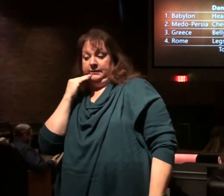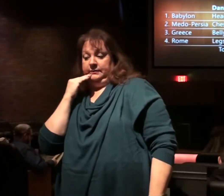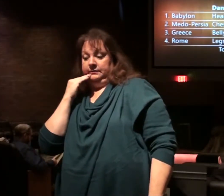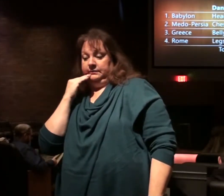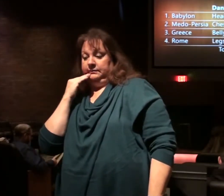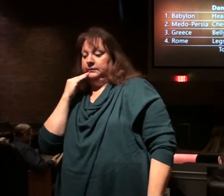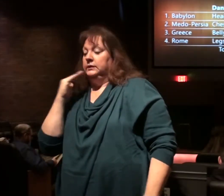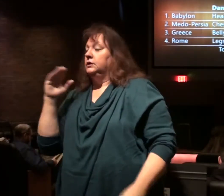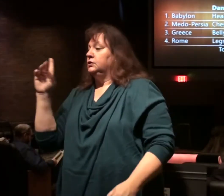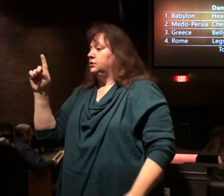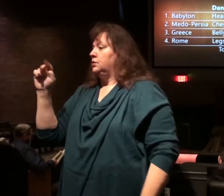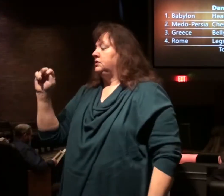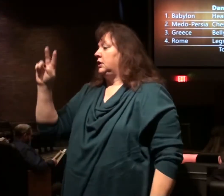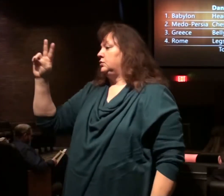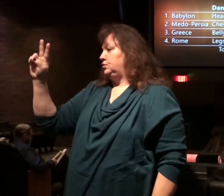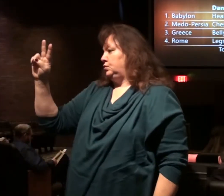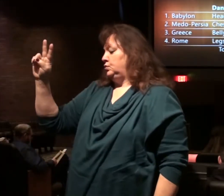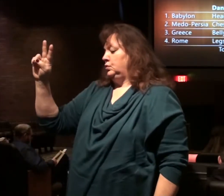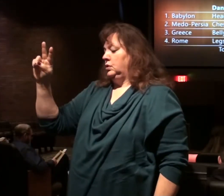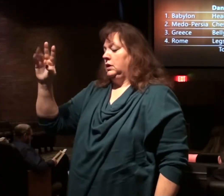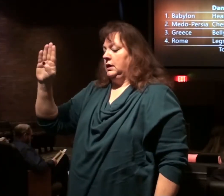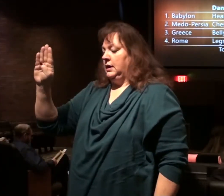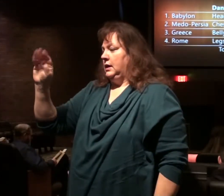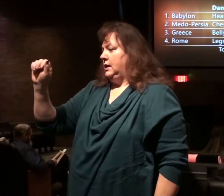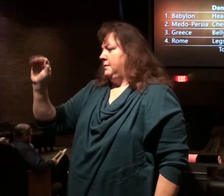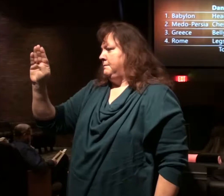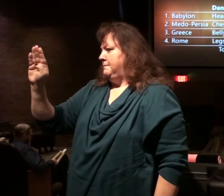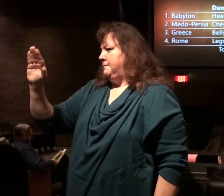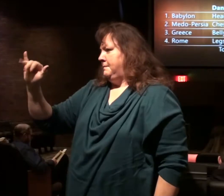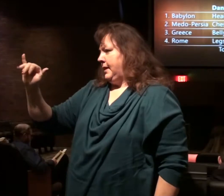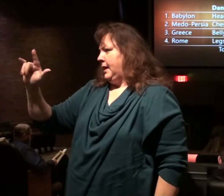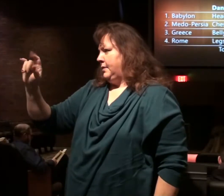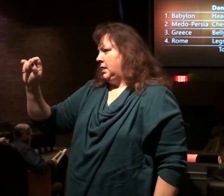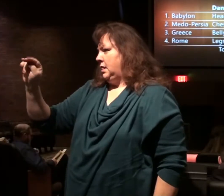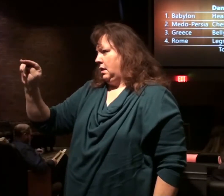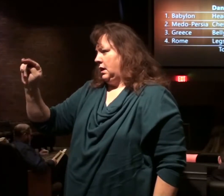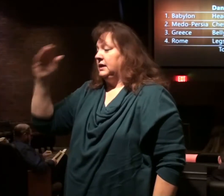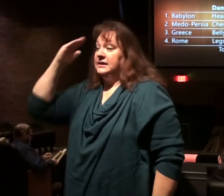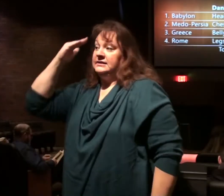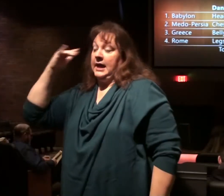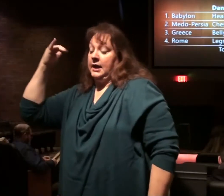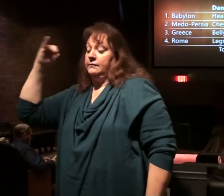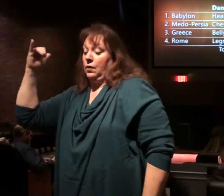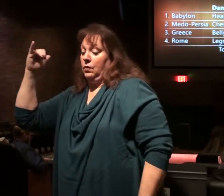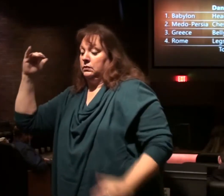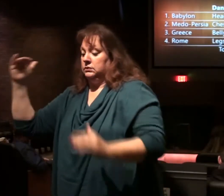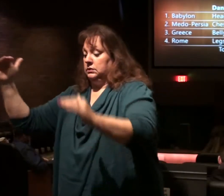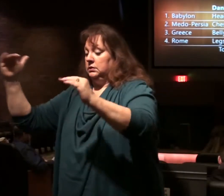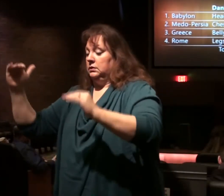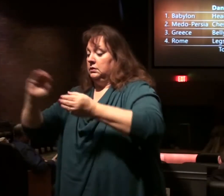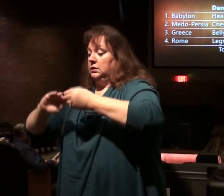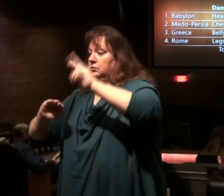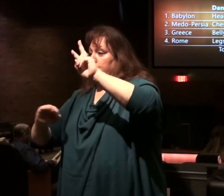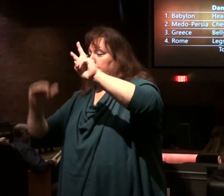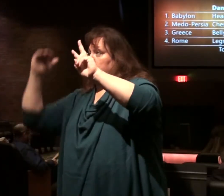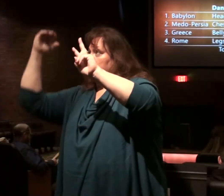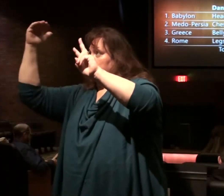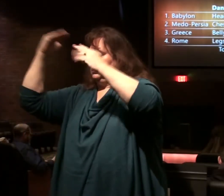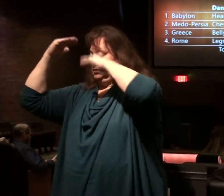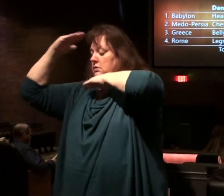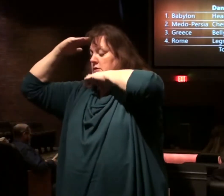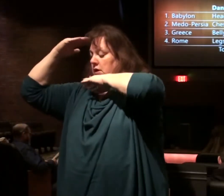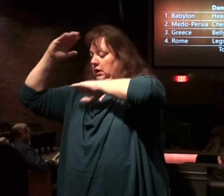there, Daniel chapter 2, Babylon is represented by the head of gold. Then you have another empire, and you see you're going down.